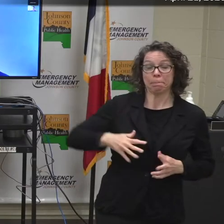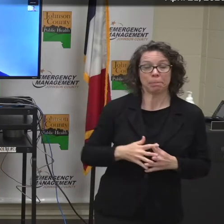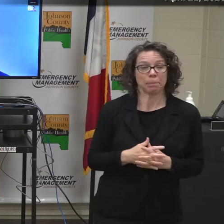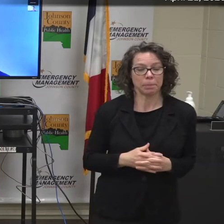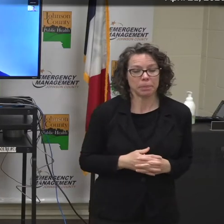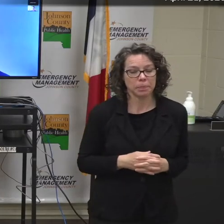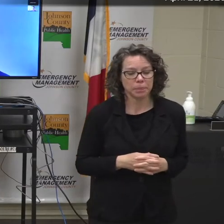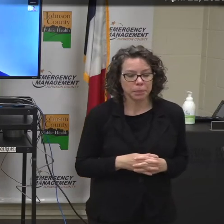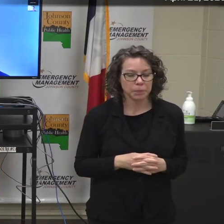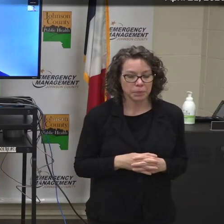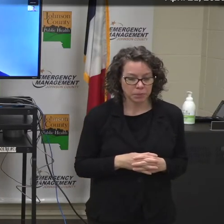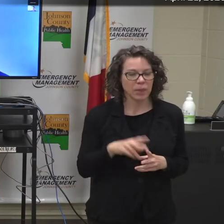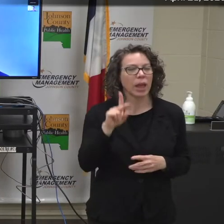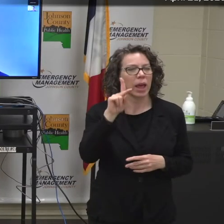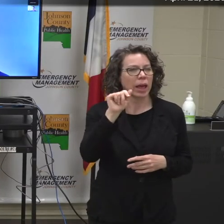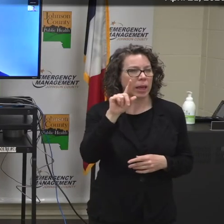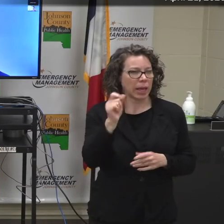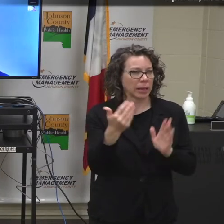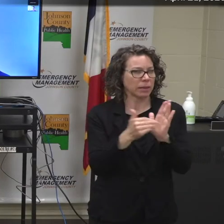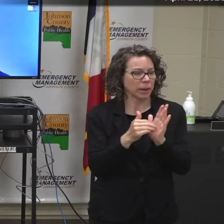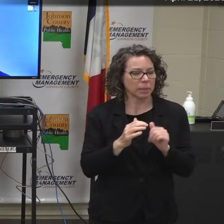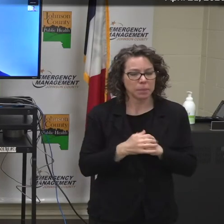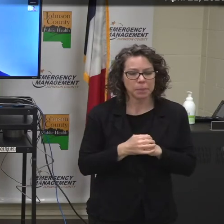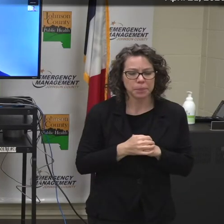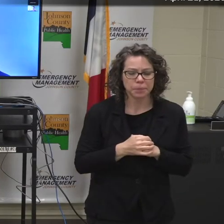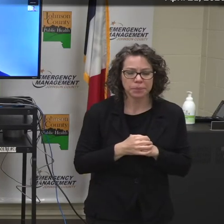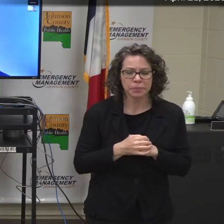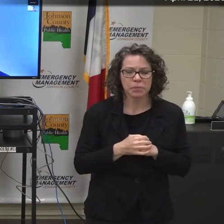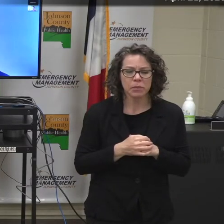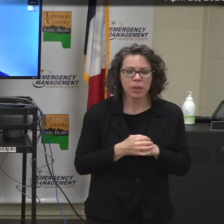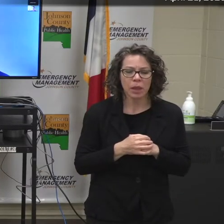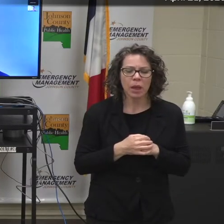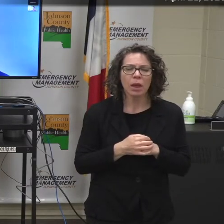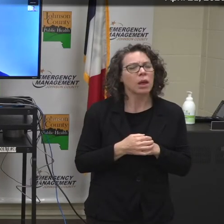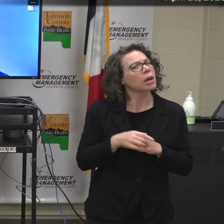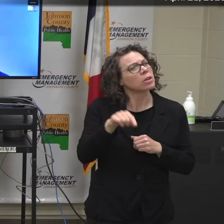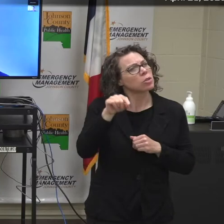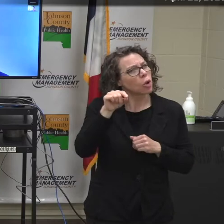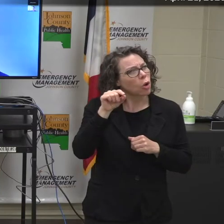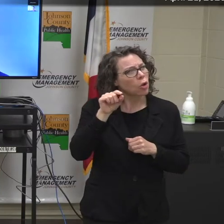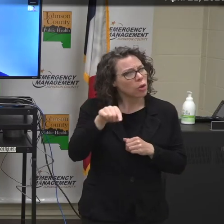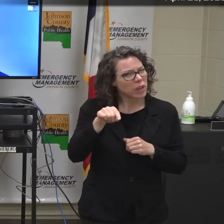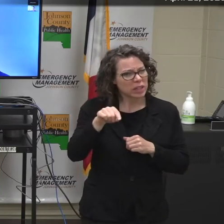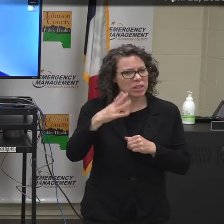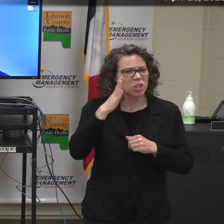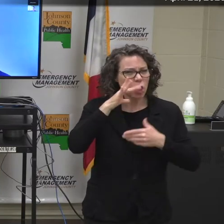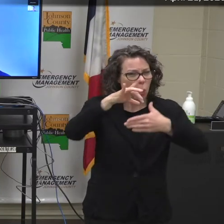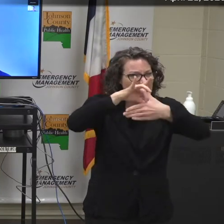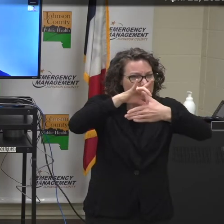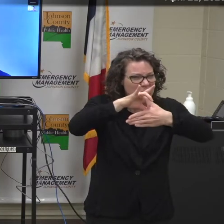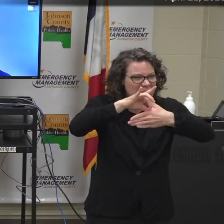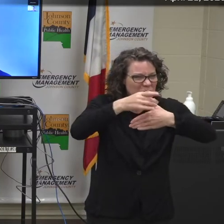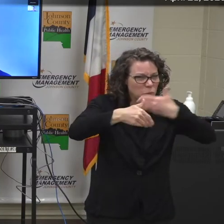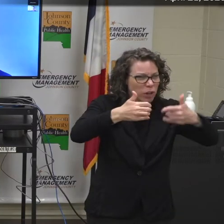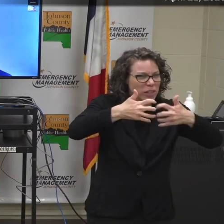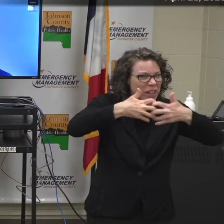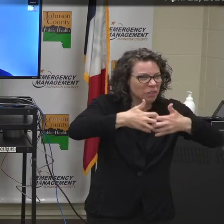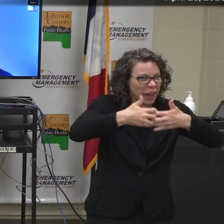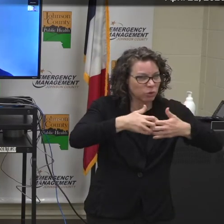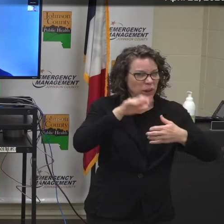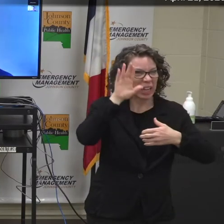Another question from Kate, is there anything else you can tell us about how the outbreaks at regional meat processing plants are